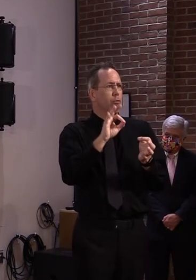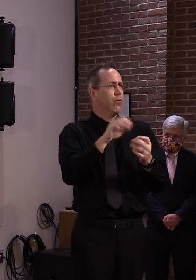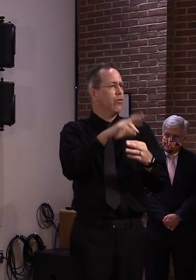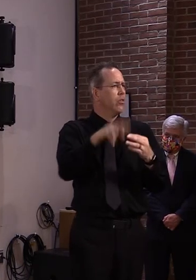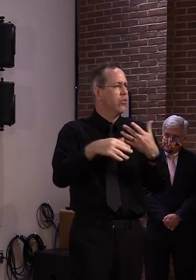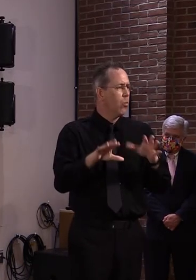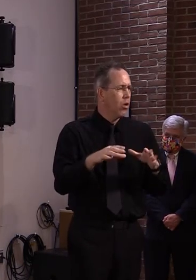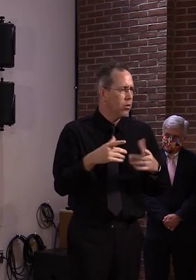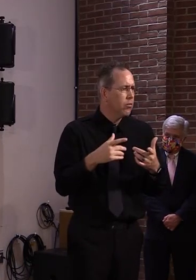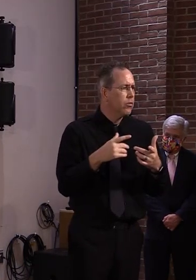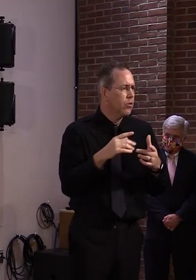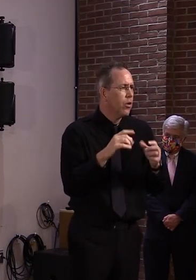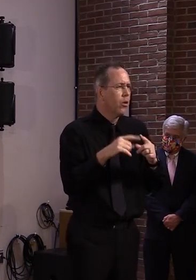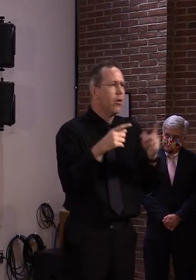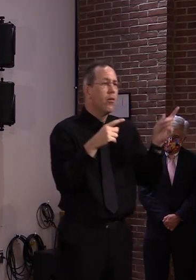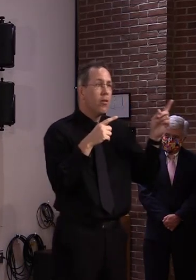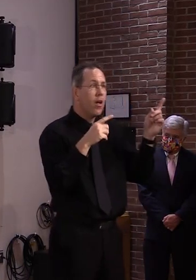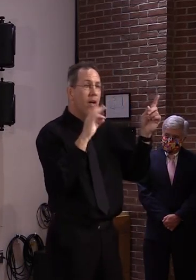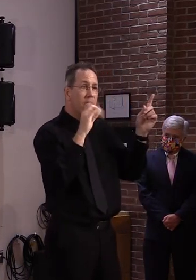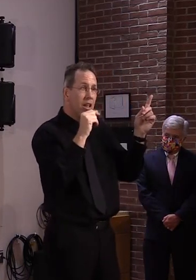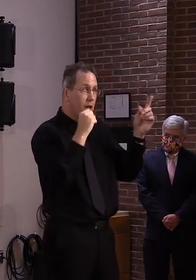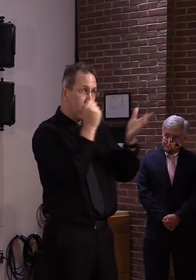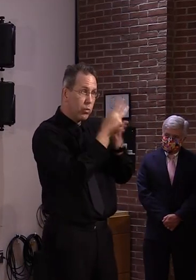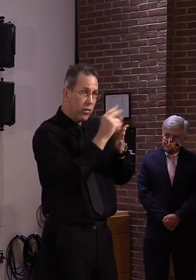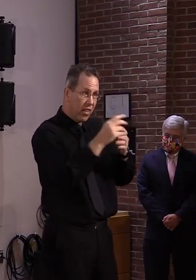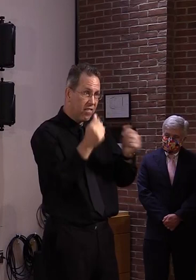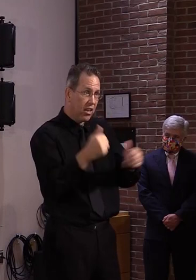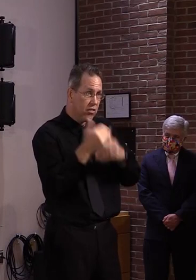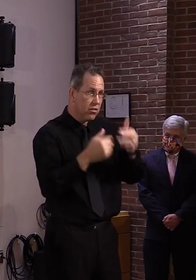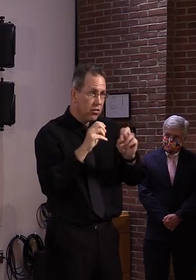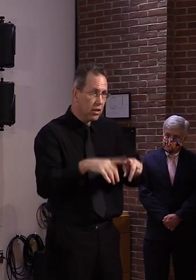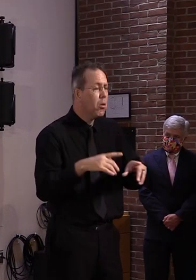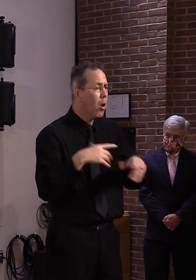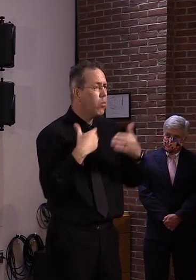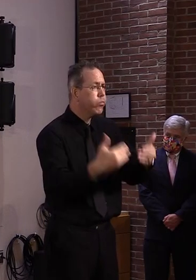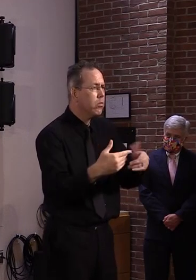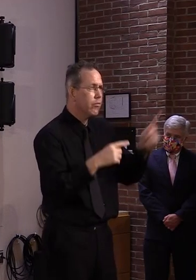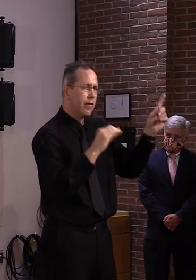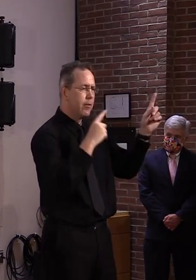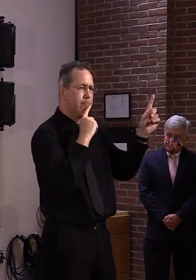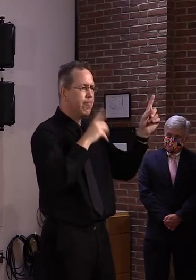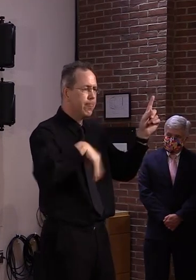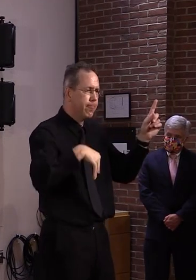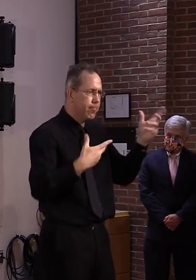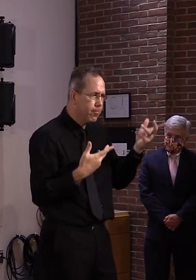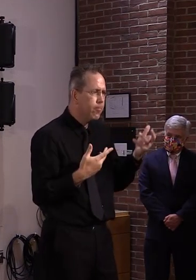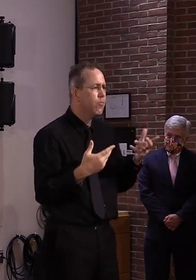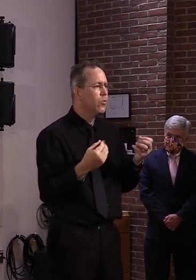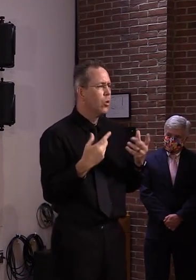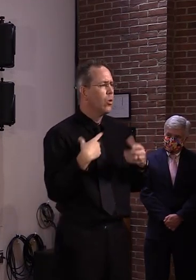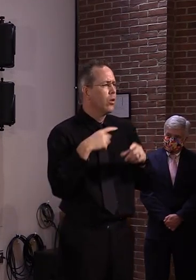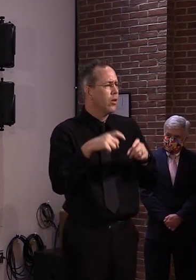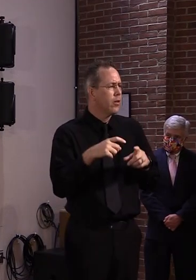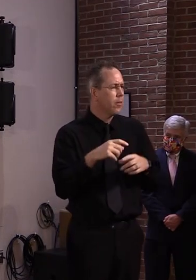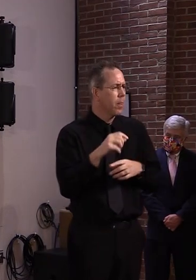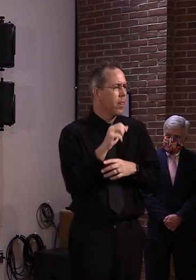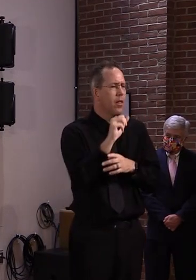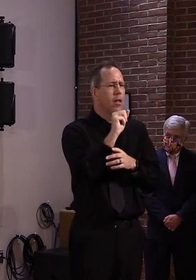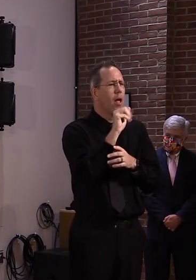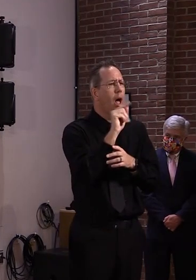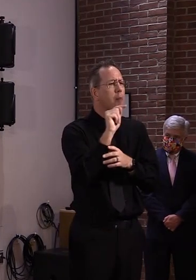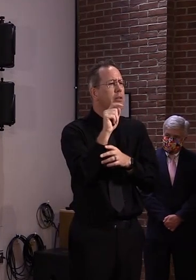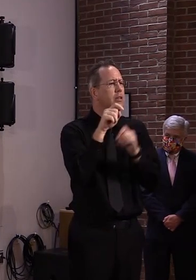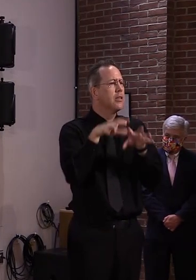other point of care platforms that could be utilized because it's such an active market right now. So